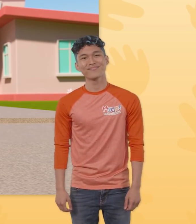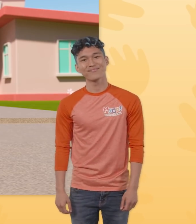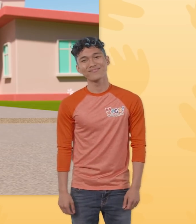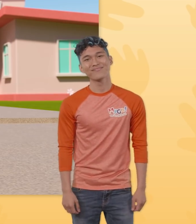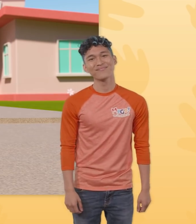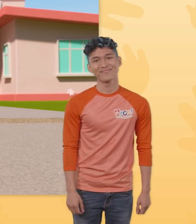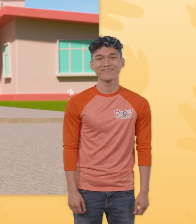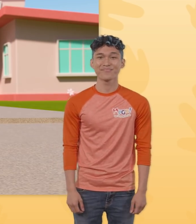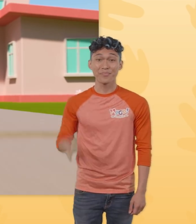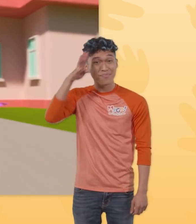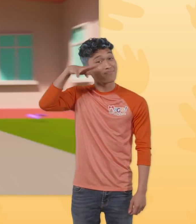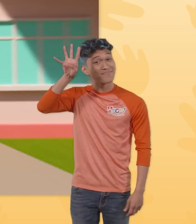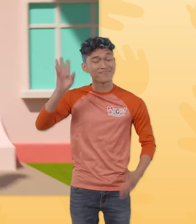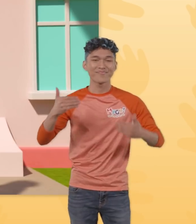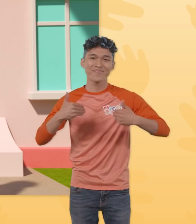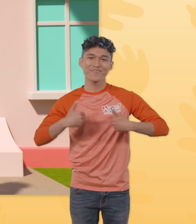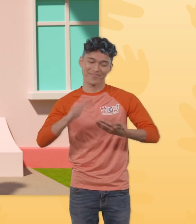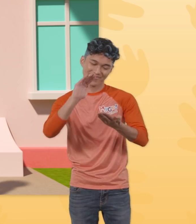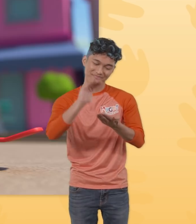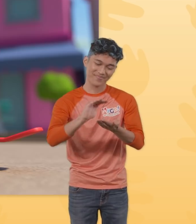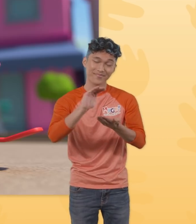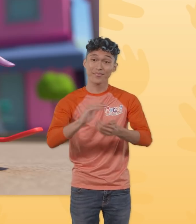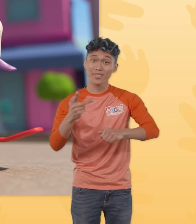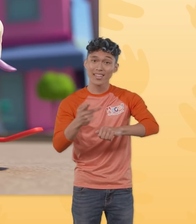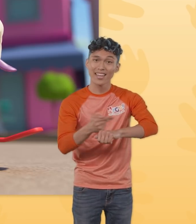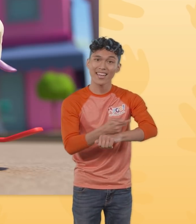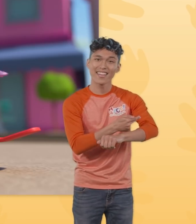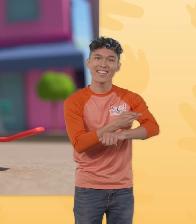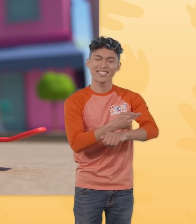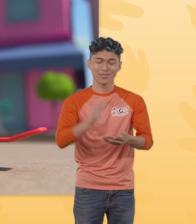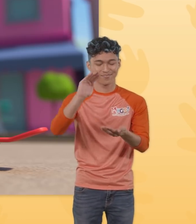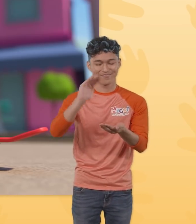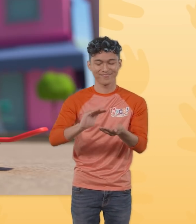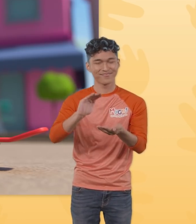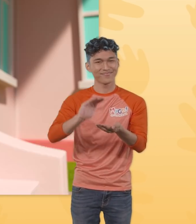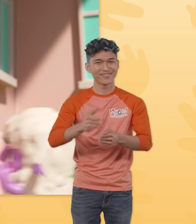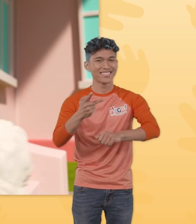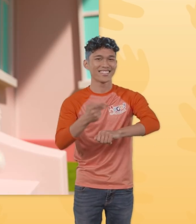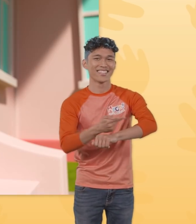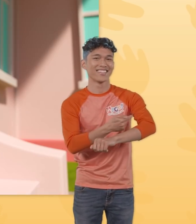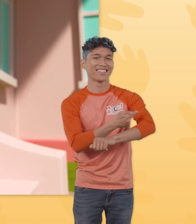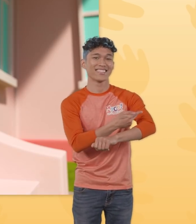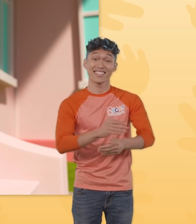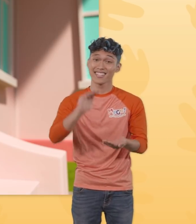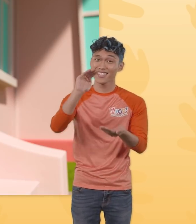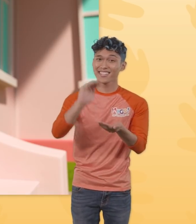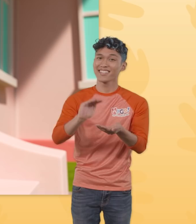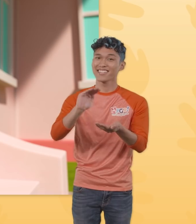Mary had a little lamb Little lamb, little